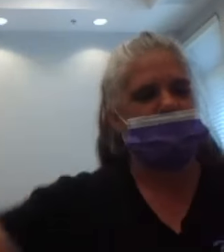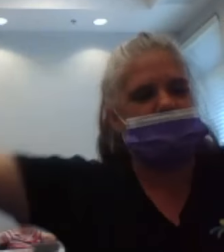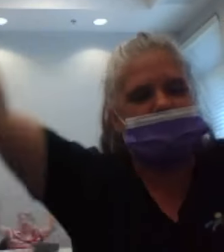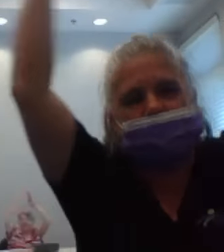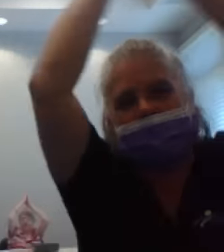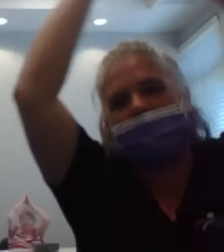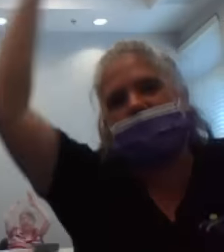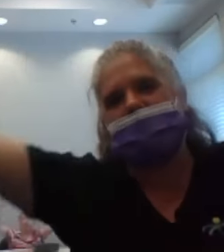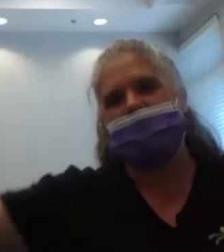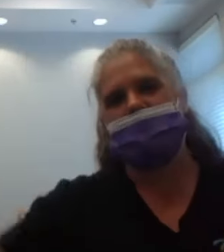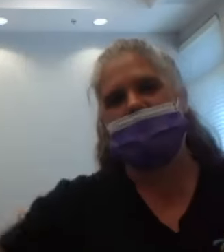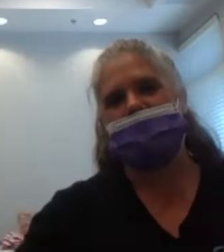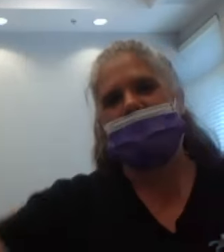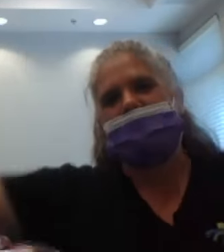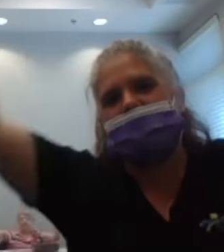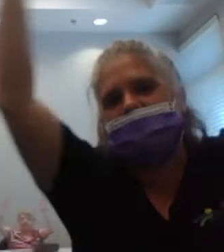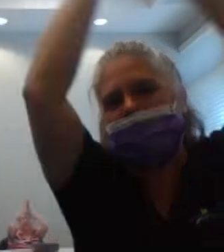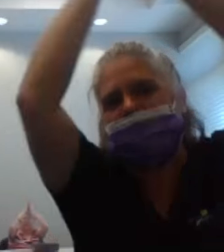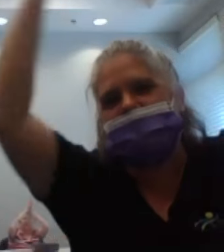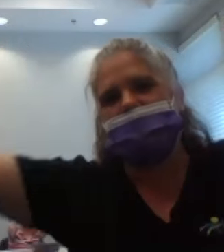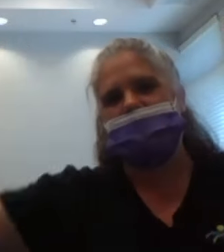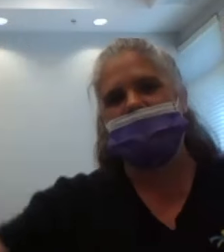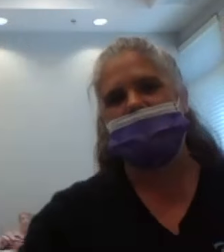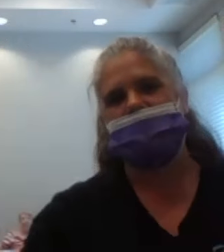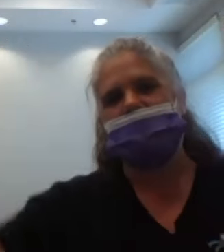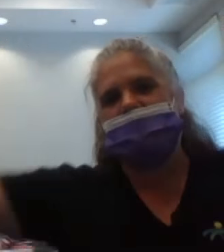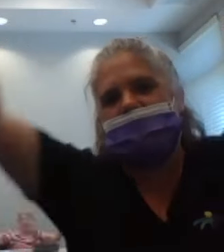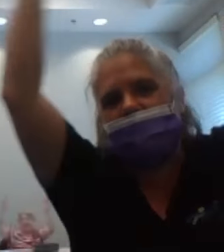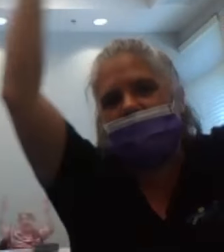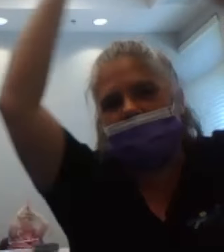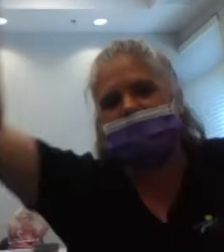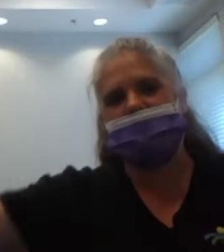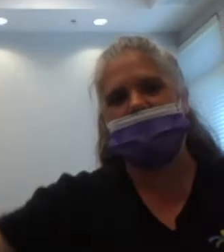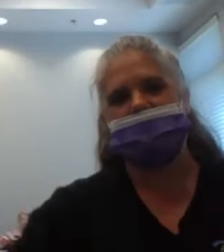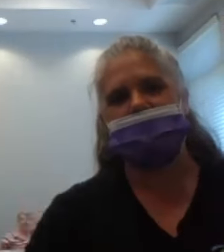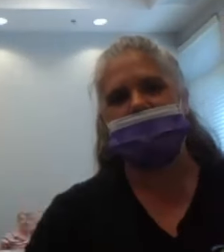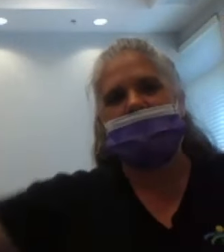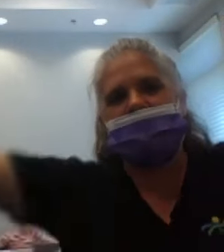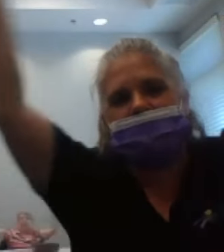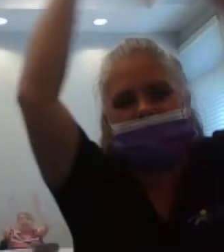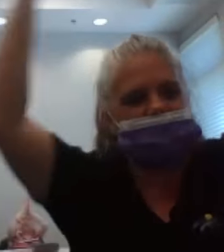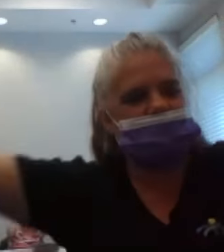12, 13, 14, 16,